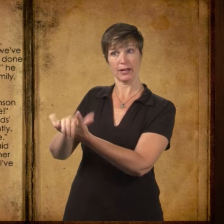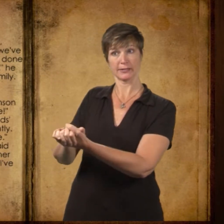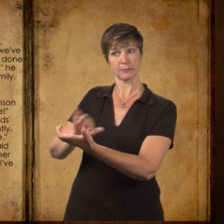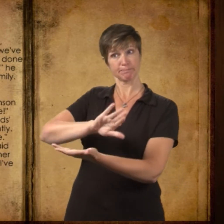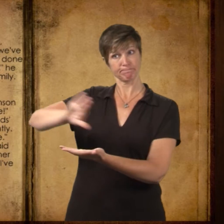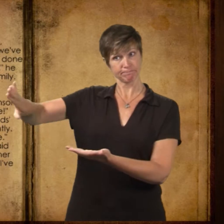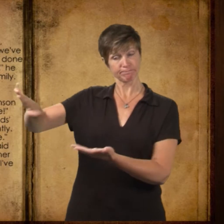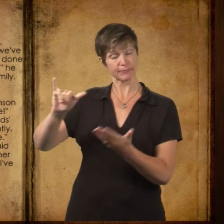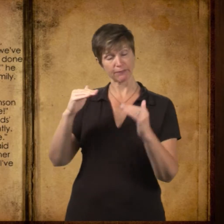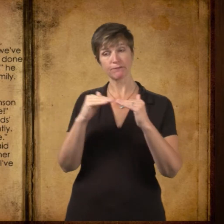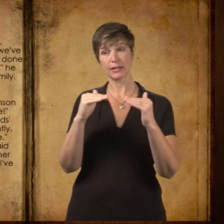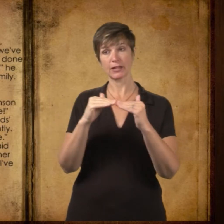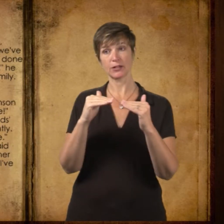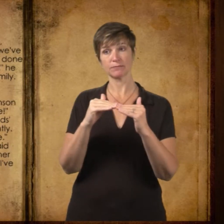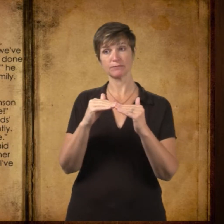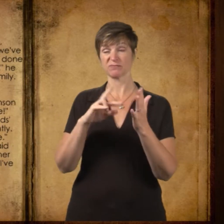and I've got no other family except the kids.